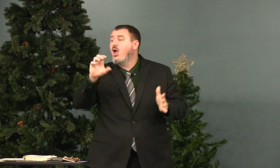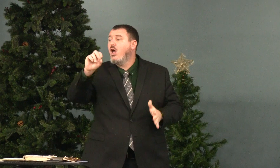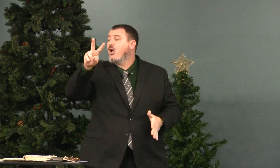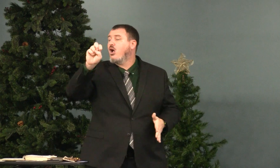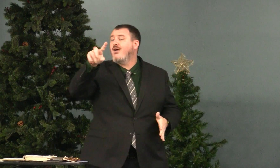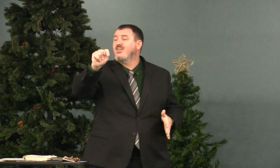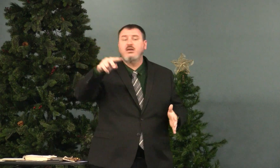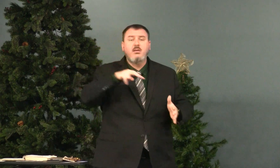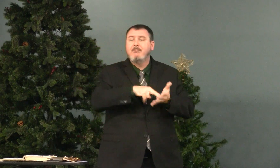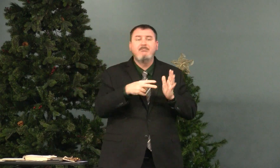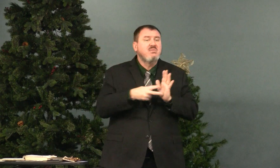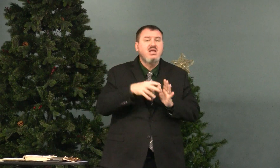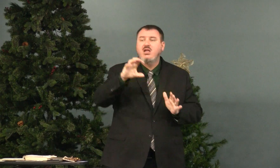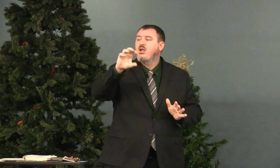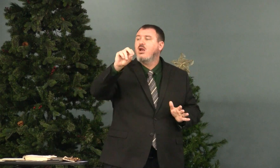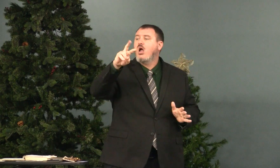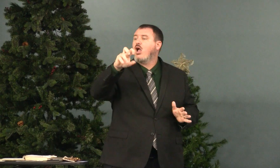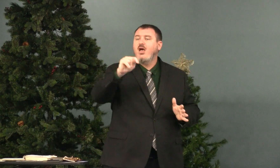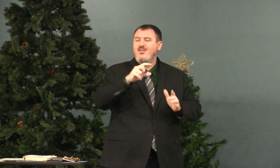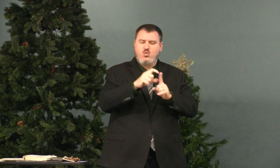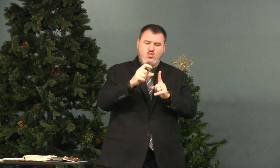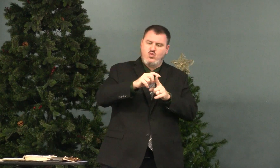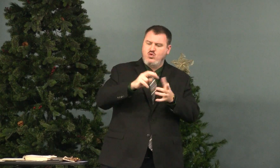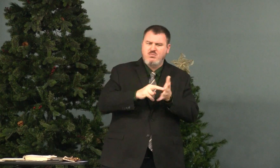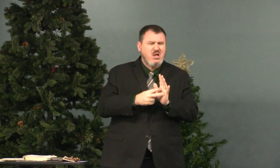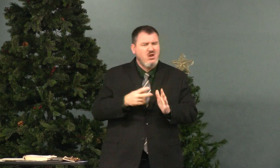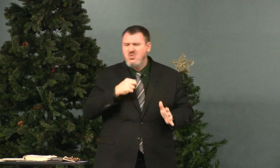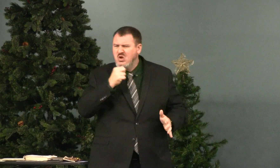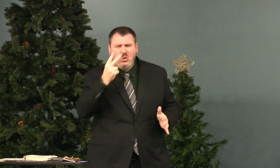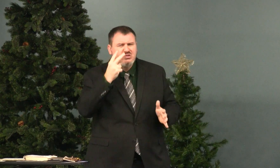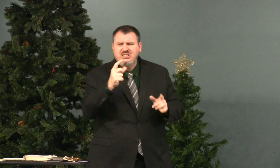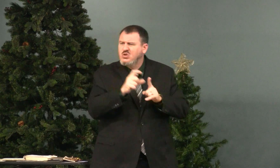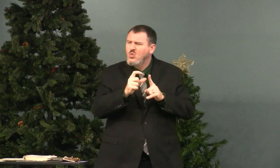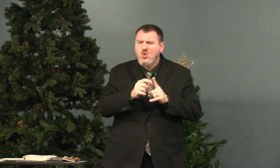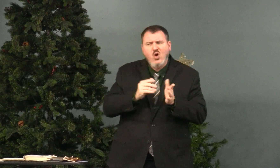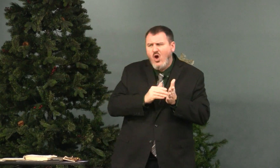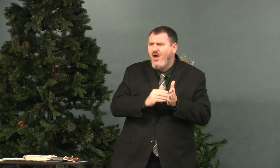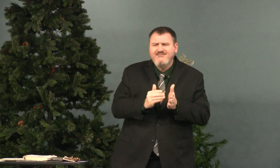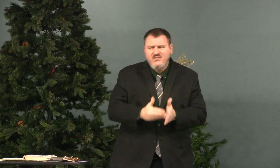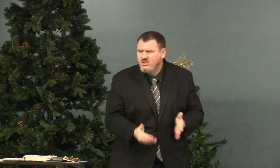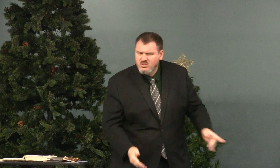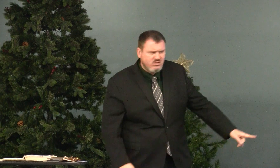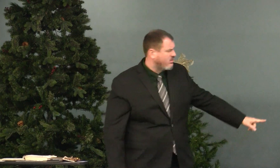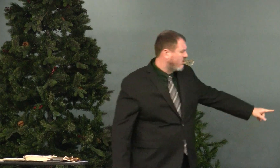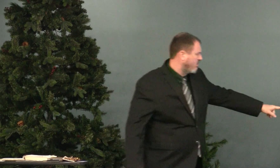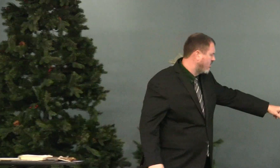So, what does covet mean? What does the word covet mean? We see this word often.